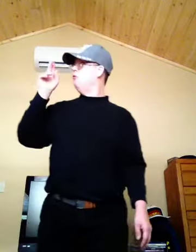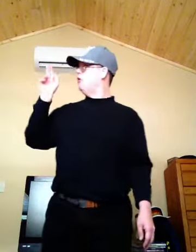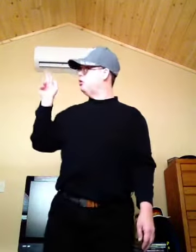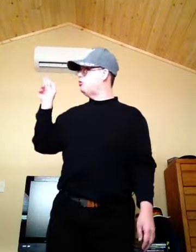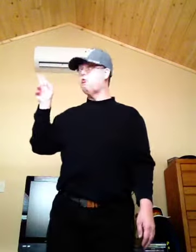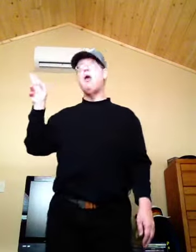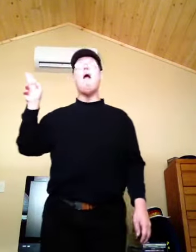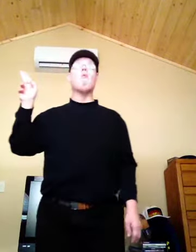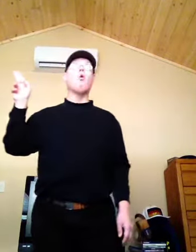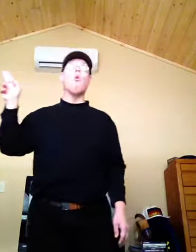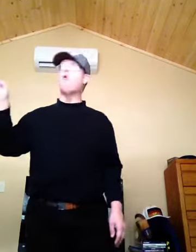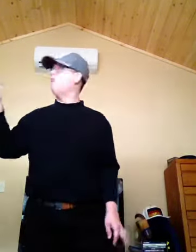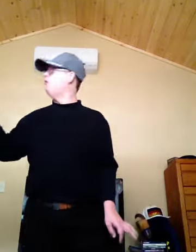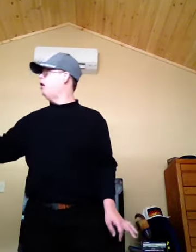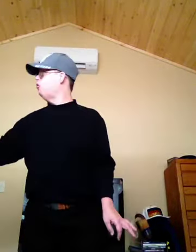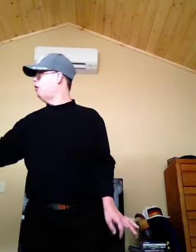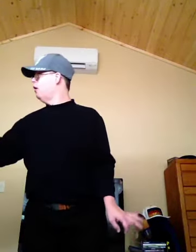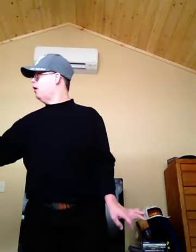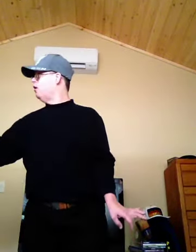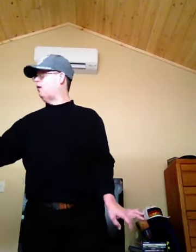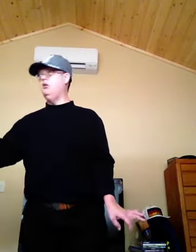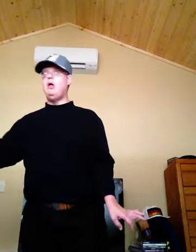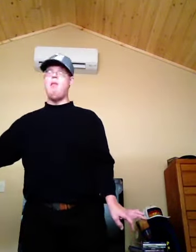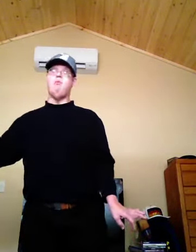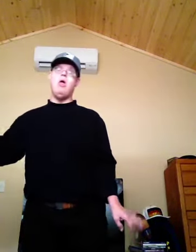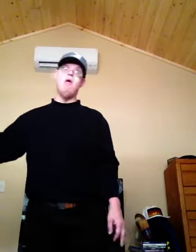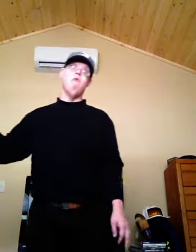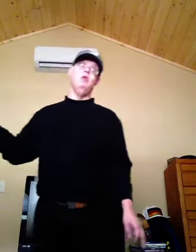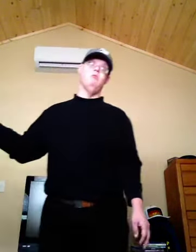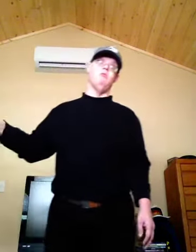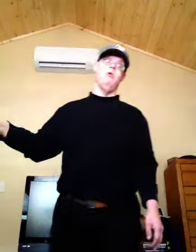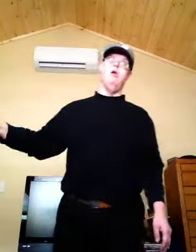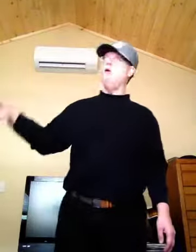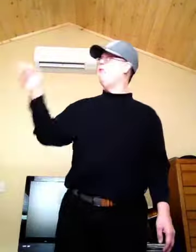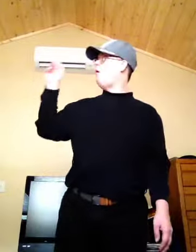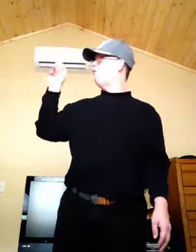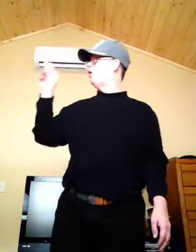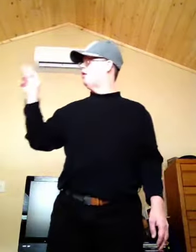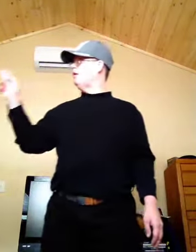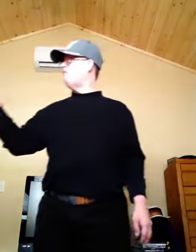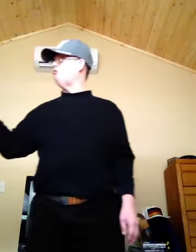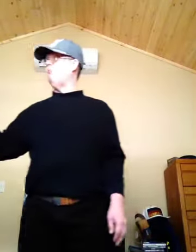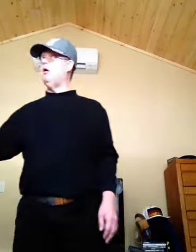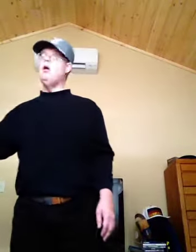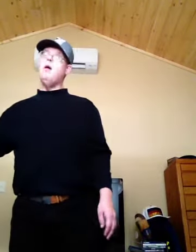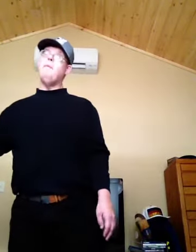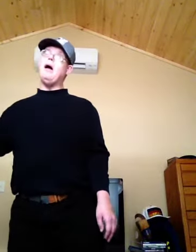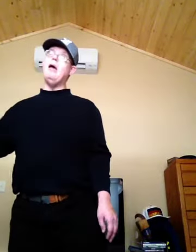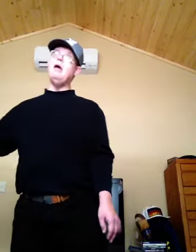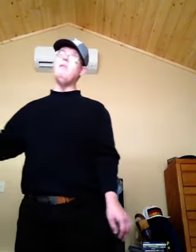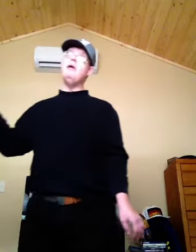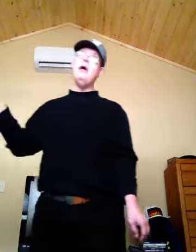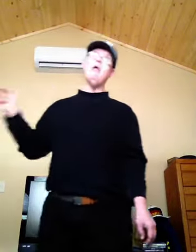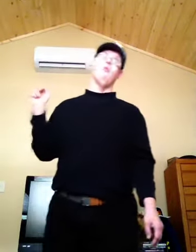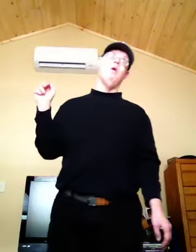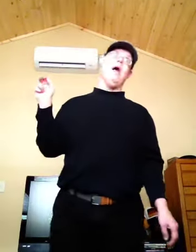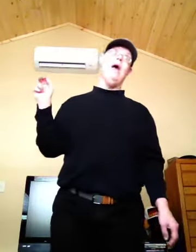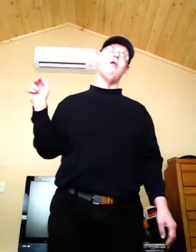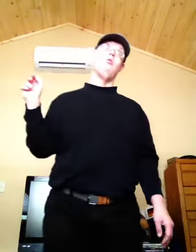The jersey I'm gonna wear tonight is a James Henry jersey that was given to me by by him, and his, and his